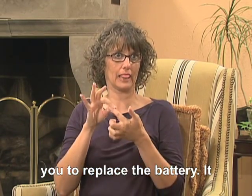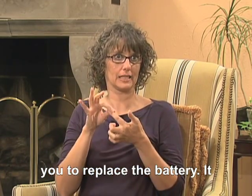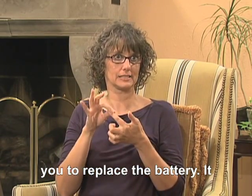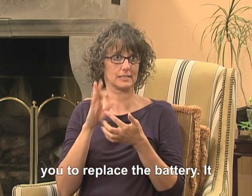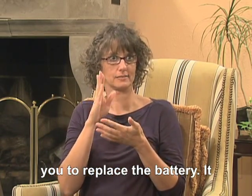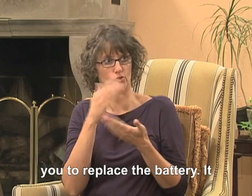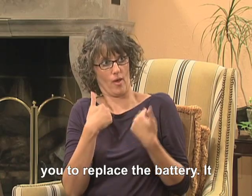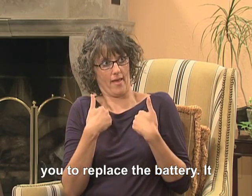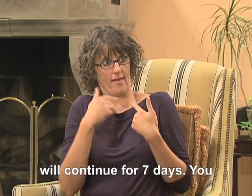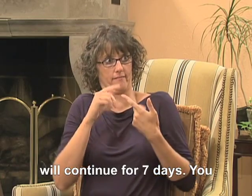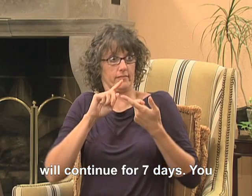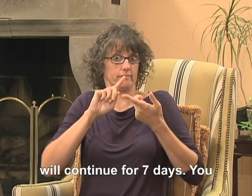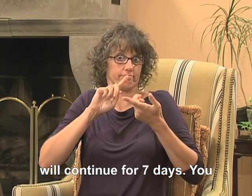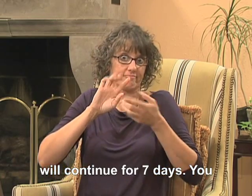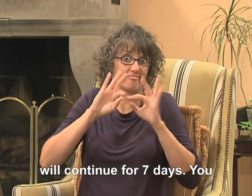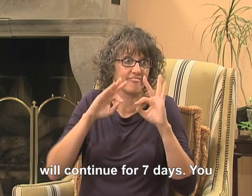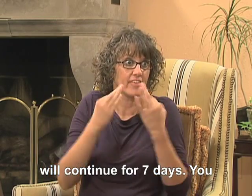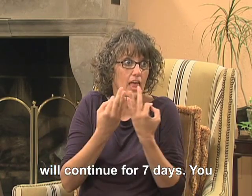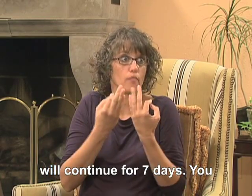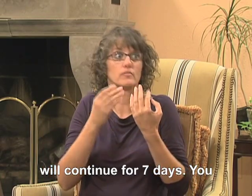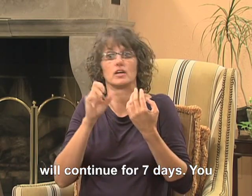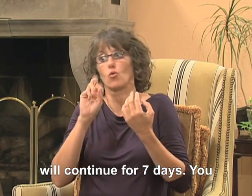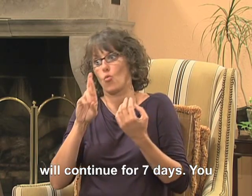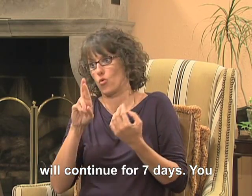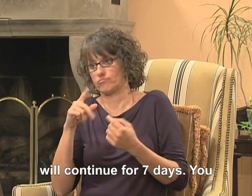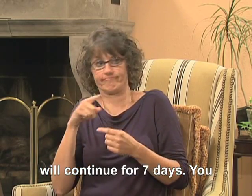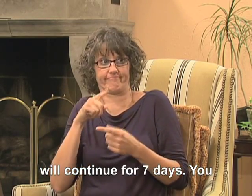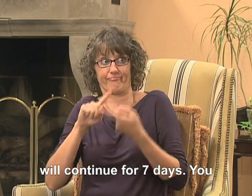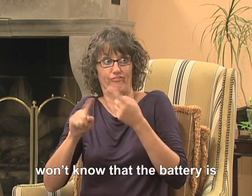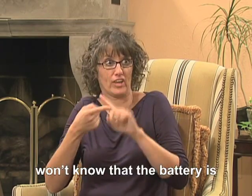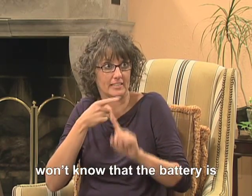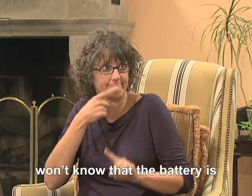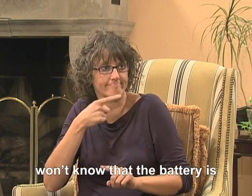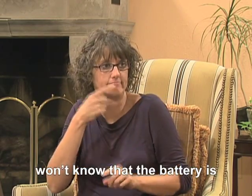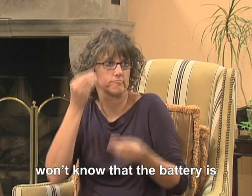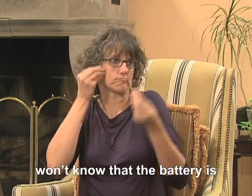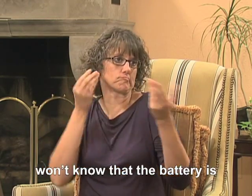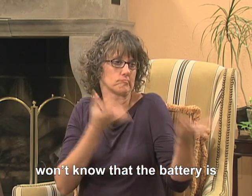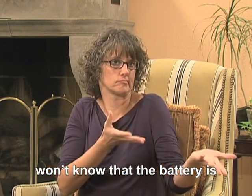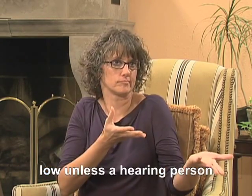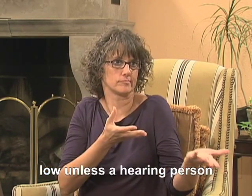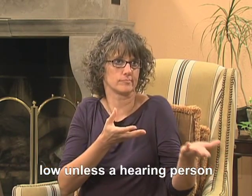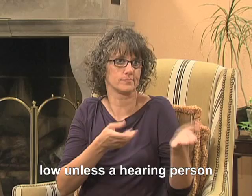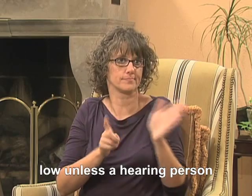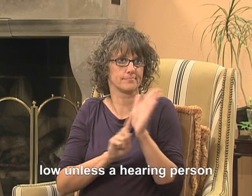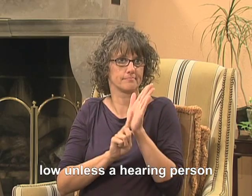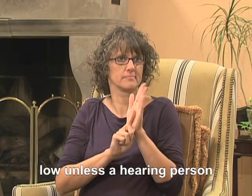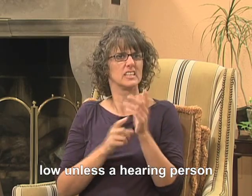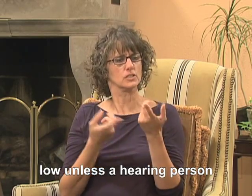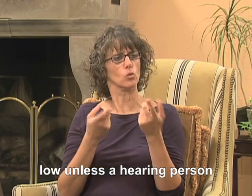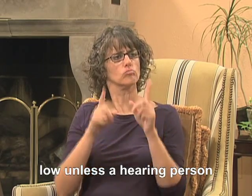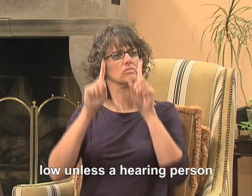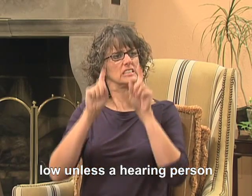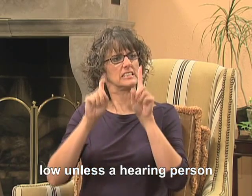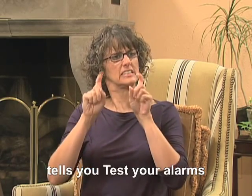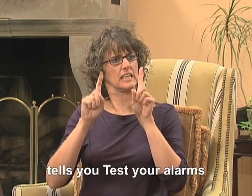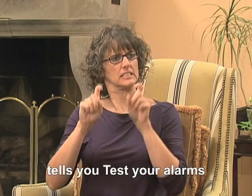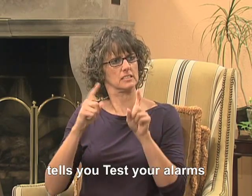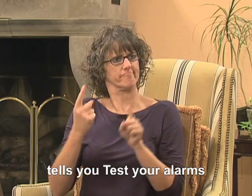It will continue for seven days. You won't know that the battery is low unless a hearing person tells